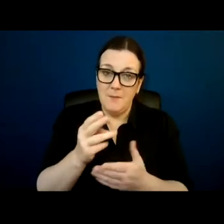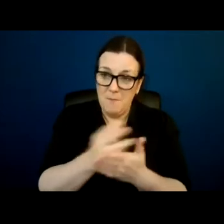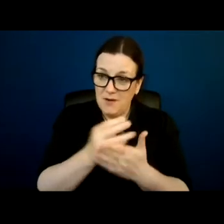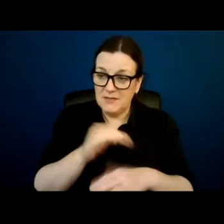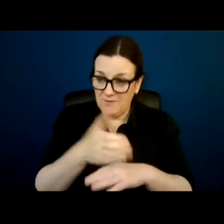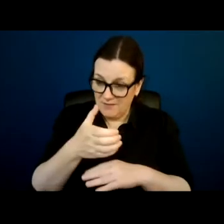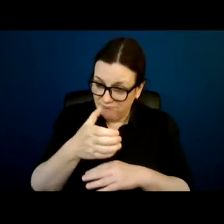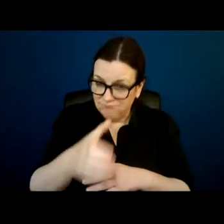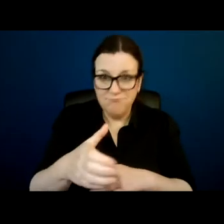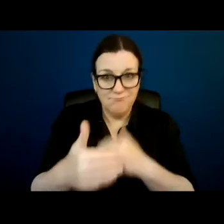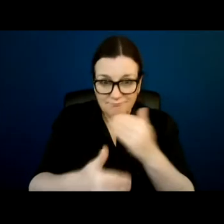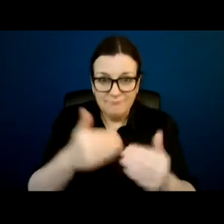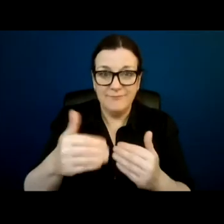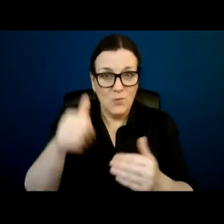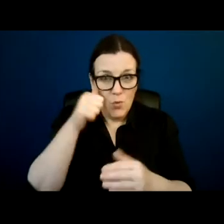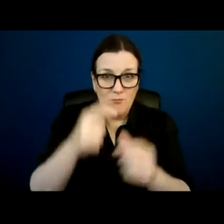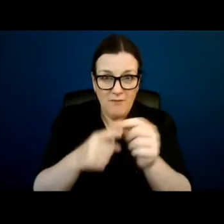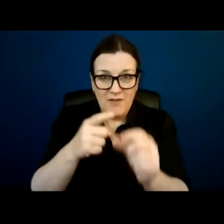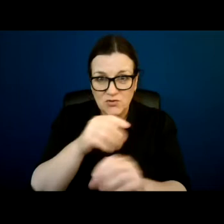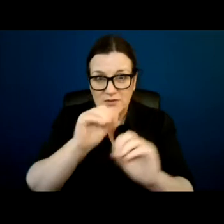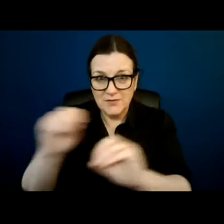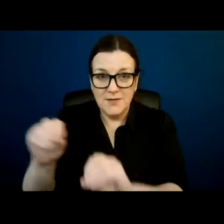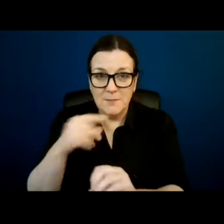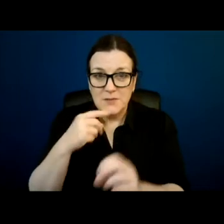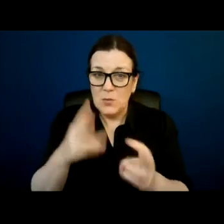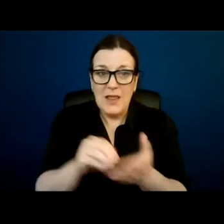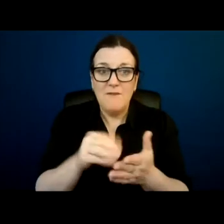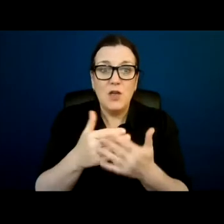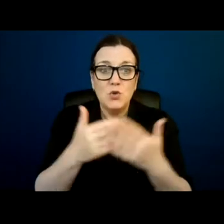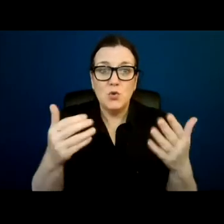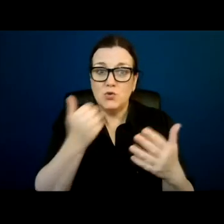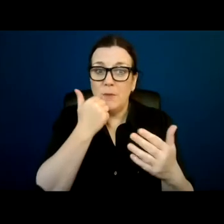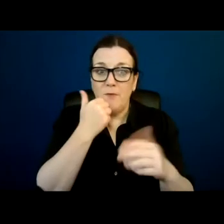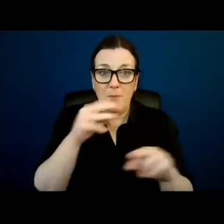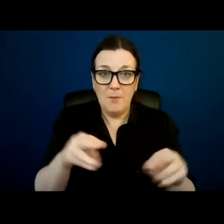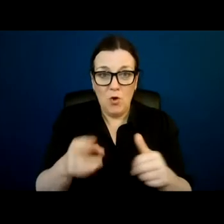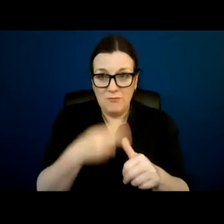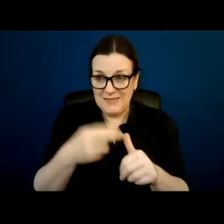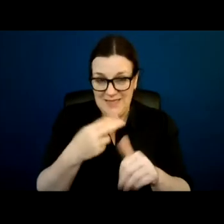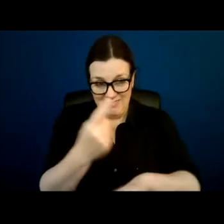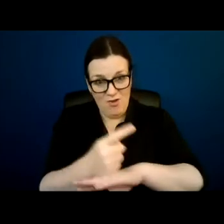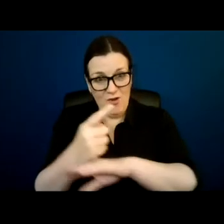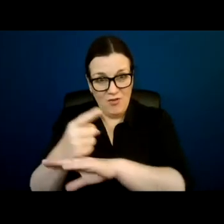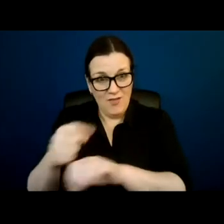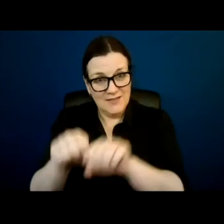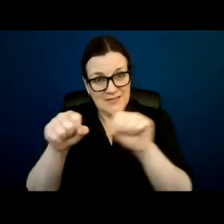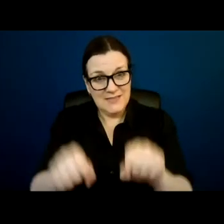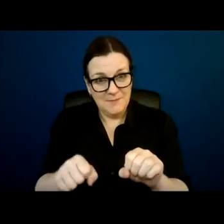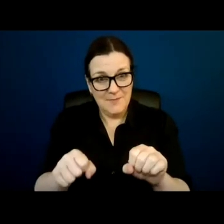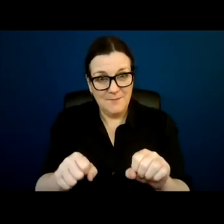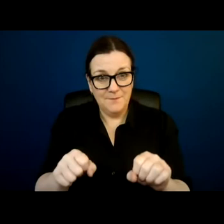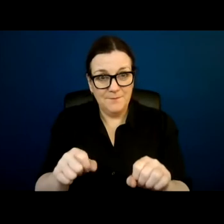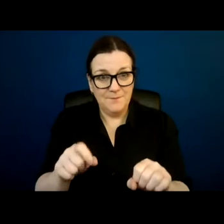formation going forward. Don't get there's going to be a huge population of people already out practicing in the system. And I don't know if a